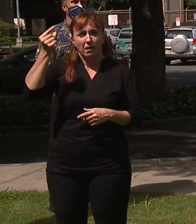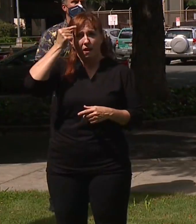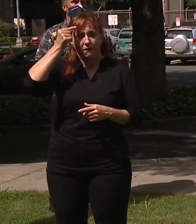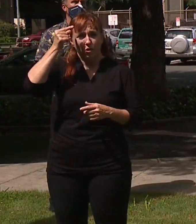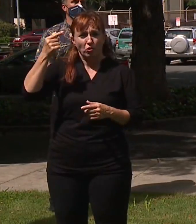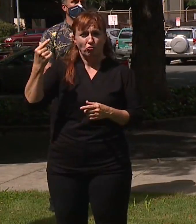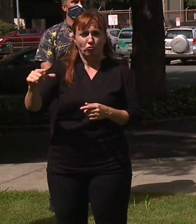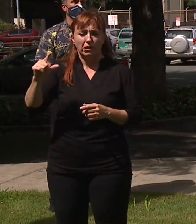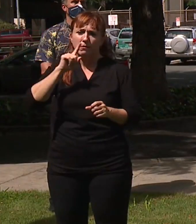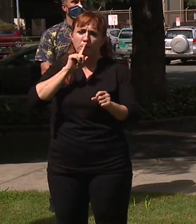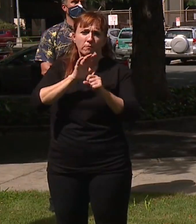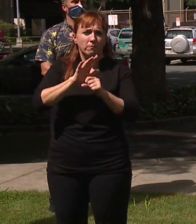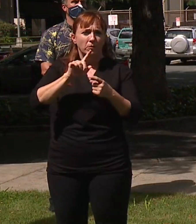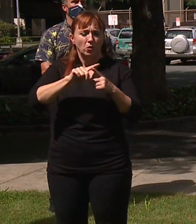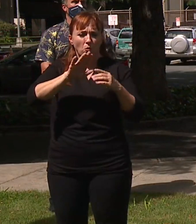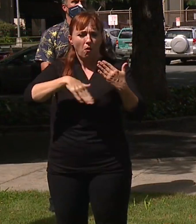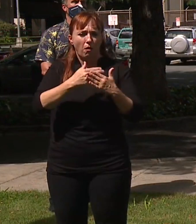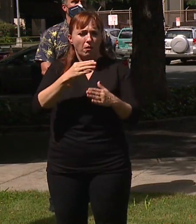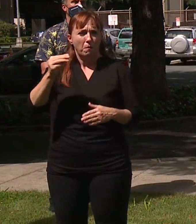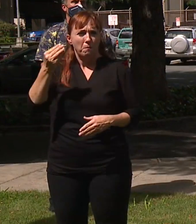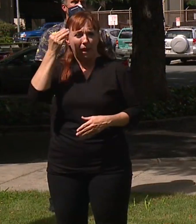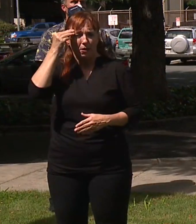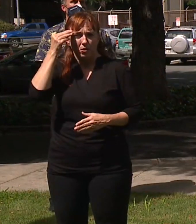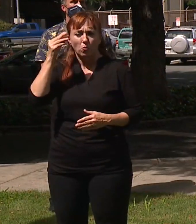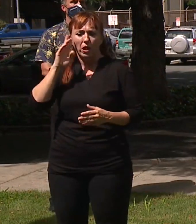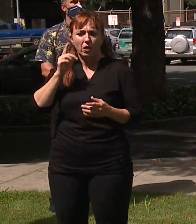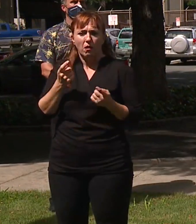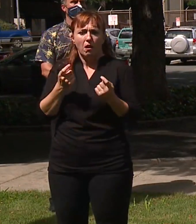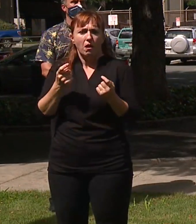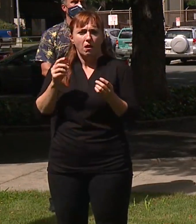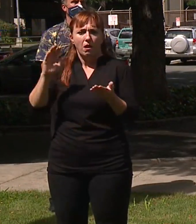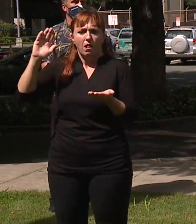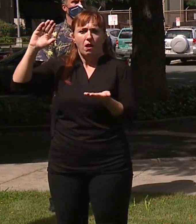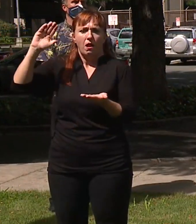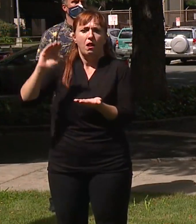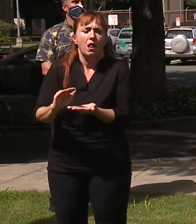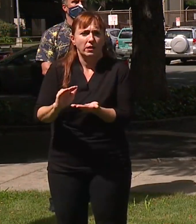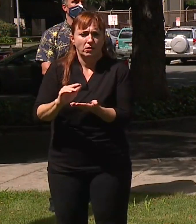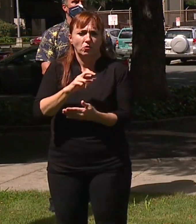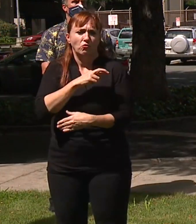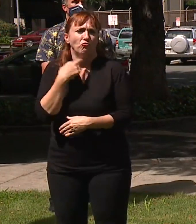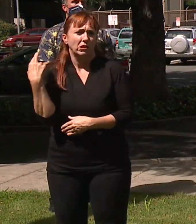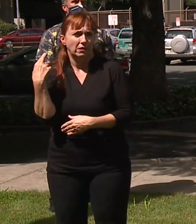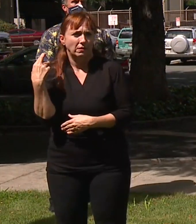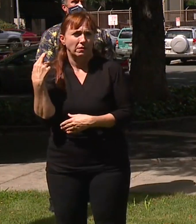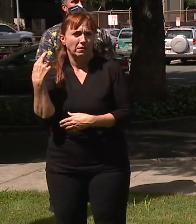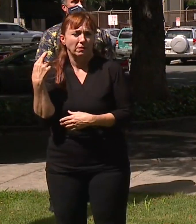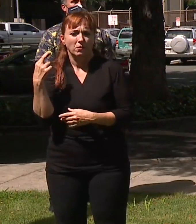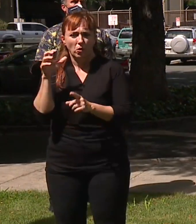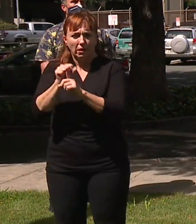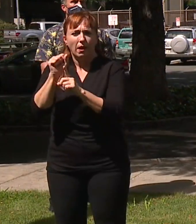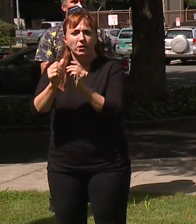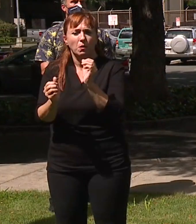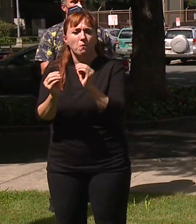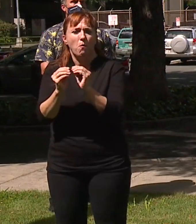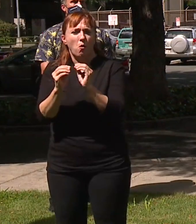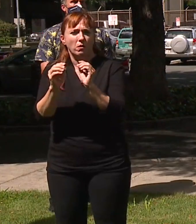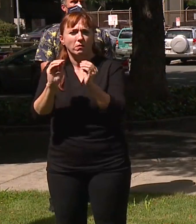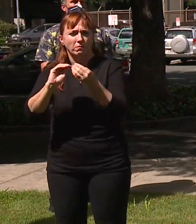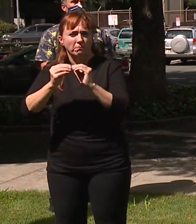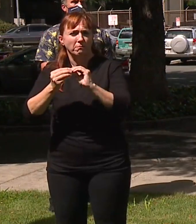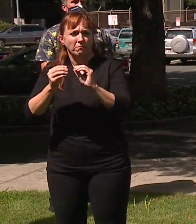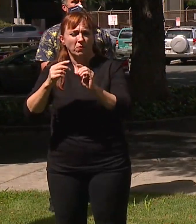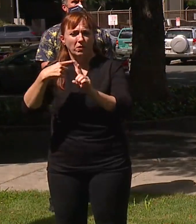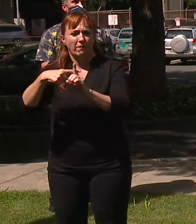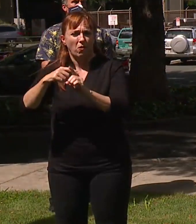that that will show that very few people are getting through who are positive and I think that will give a lot of comfort to all the mayors because you can hear from all of us,